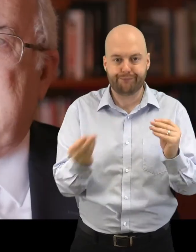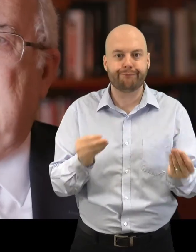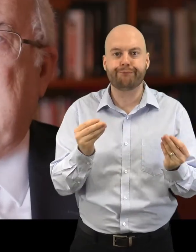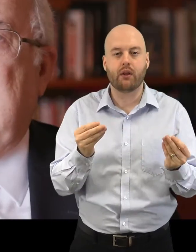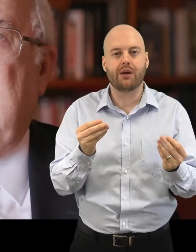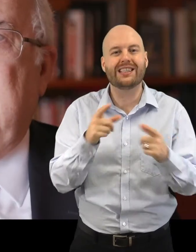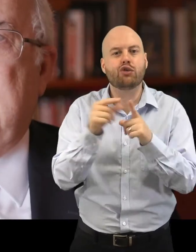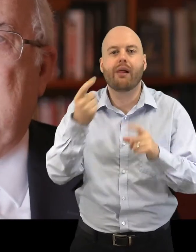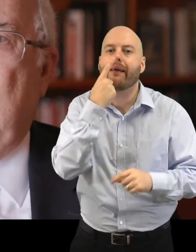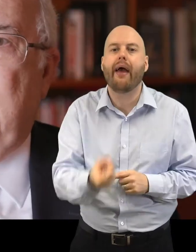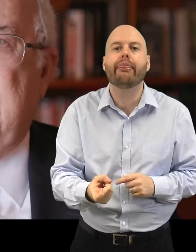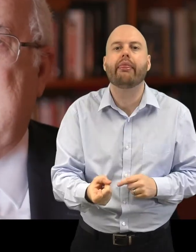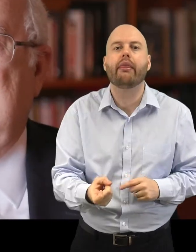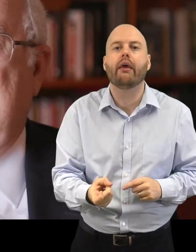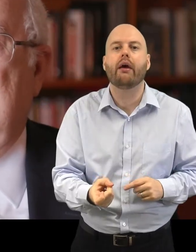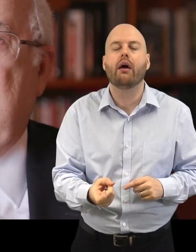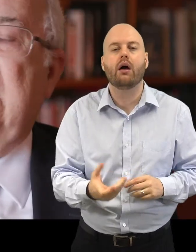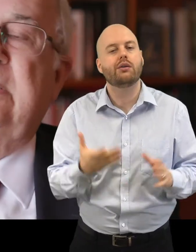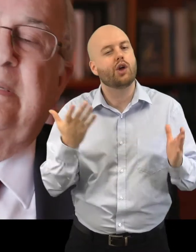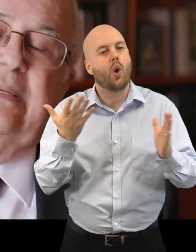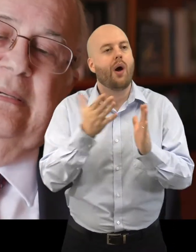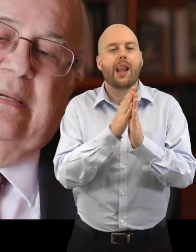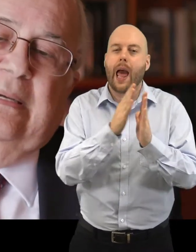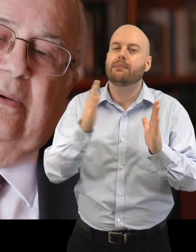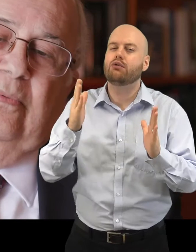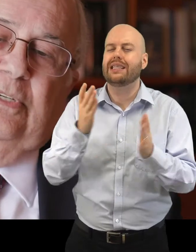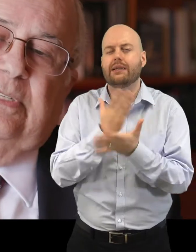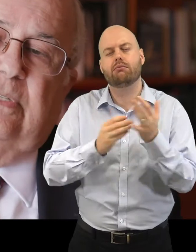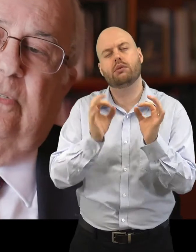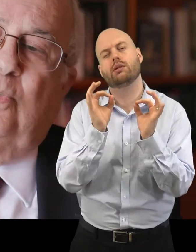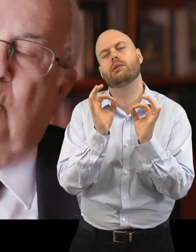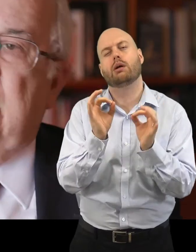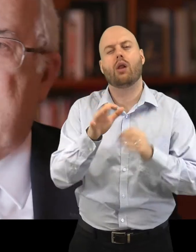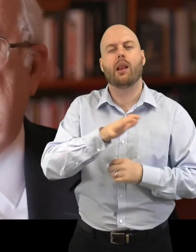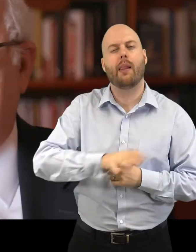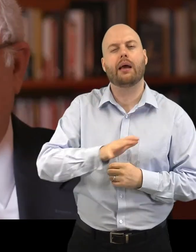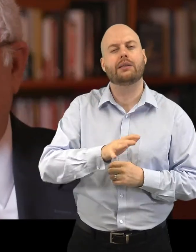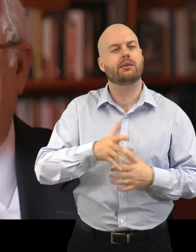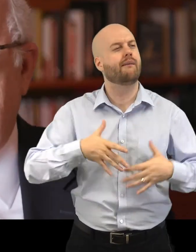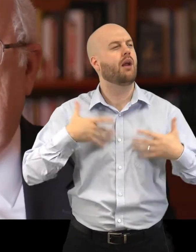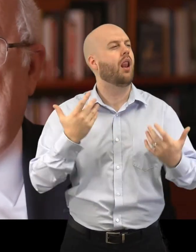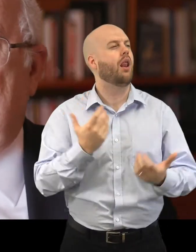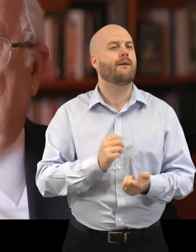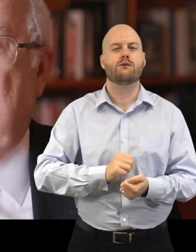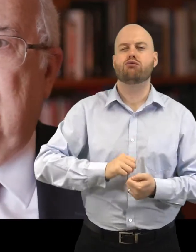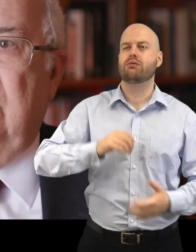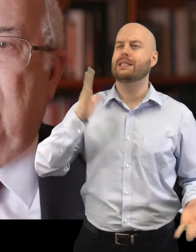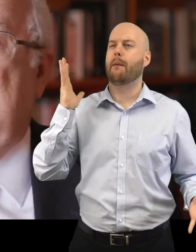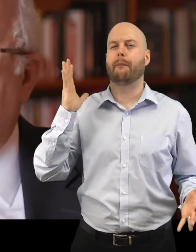are a very special place. They are a place which is truly a space of freedom. So from my own